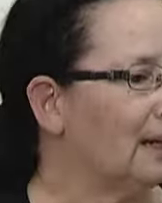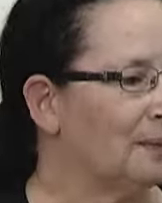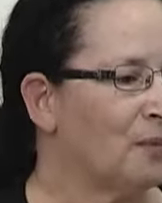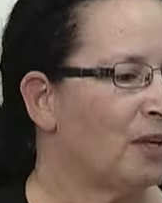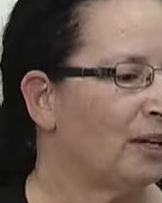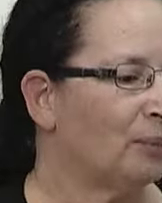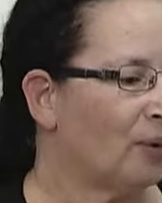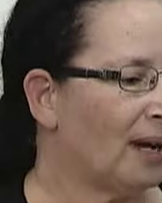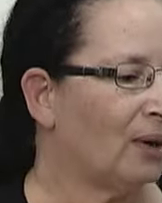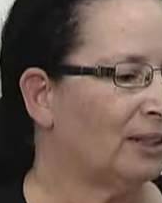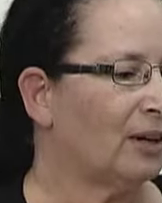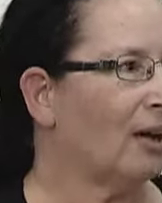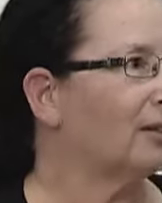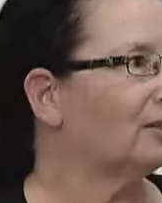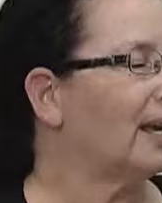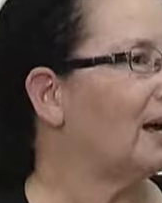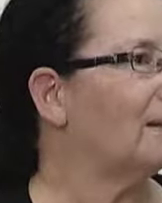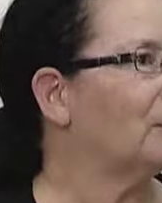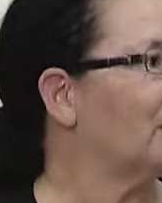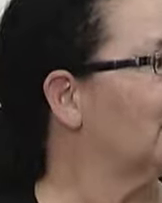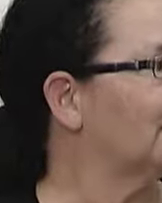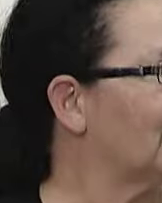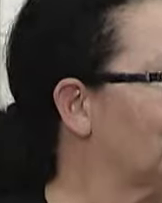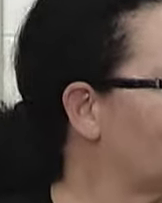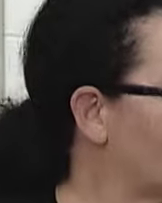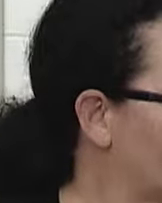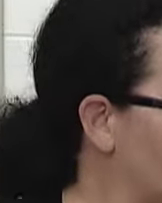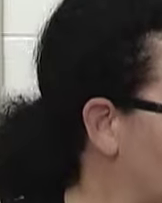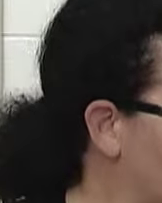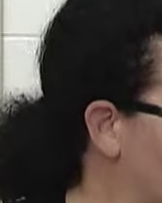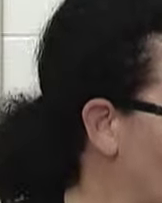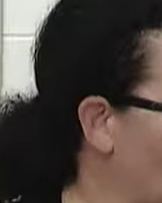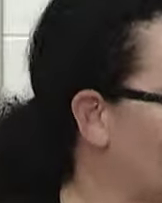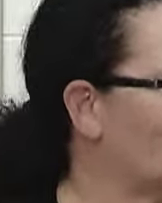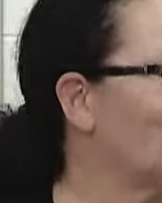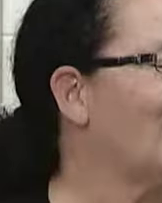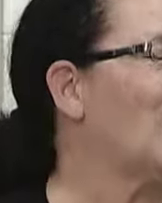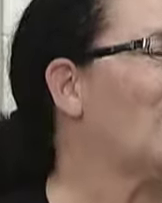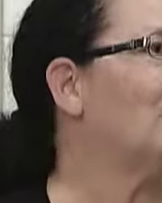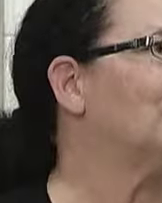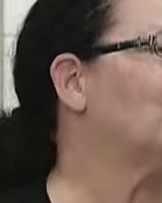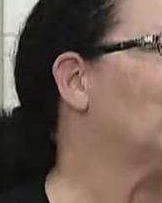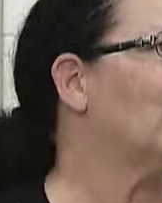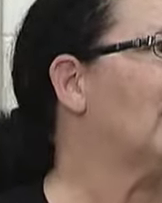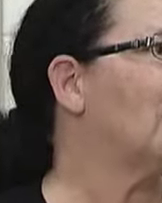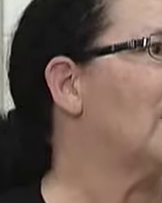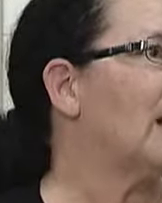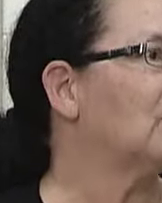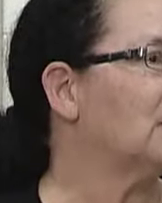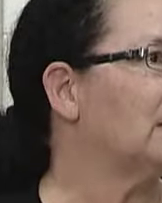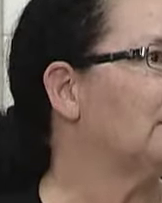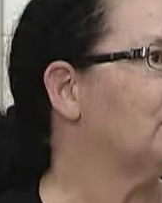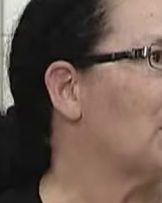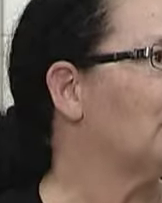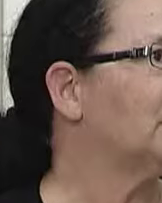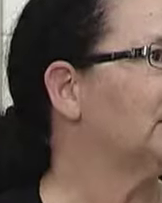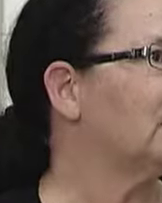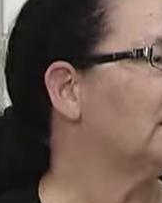We are proud and honored to have American Sign Language here at Delta College. The program actually probably started